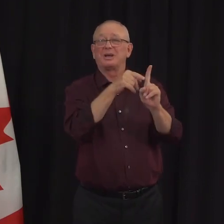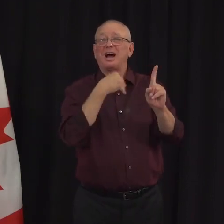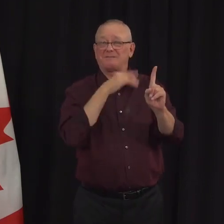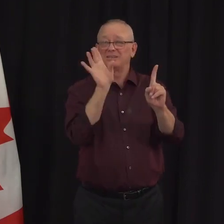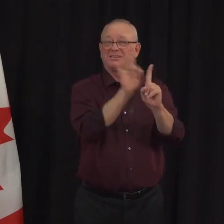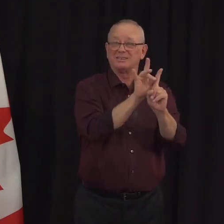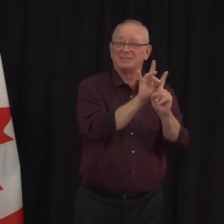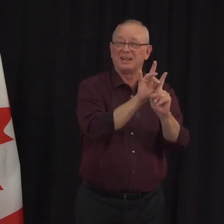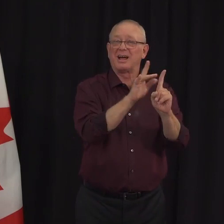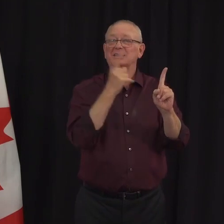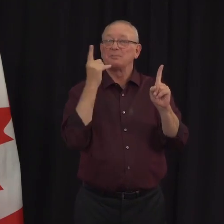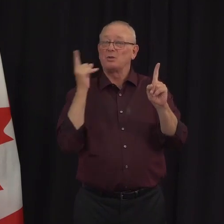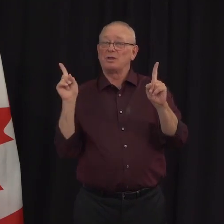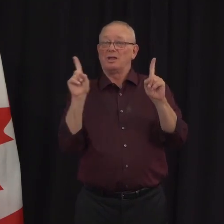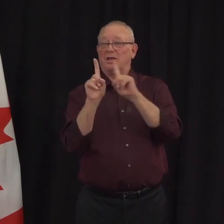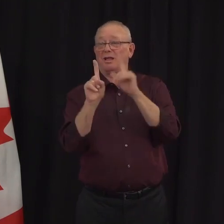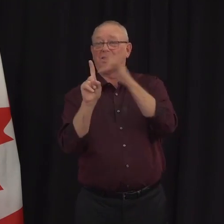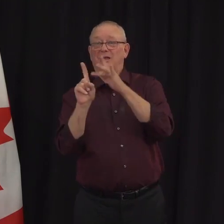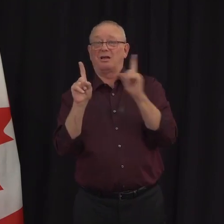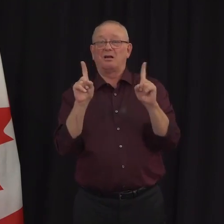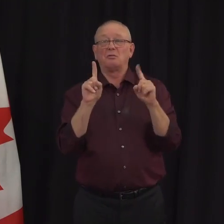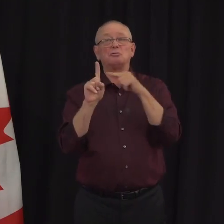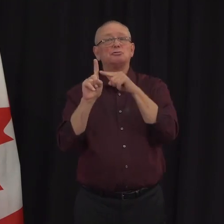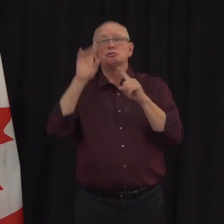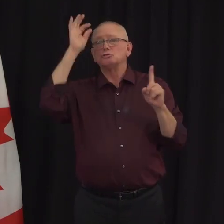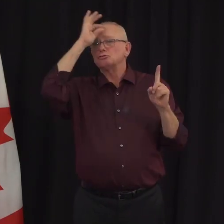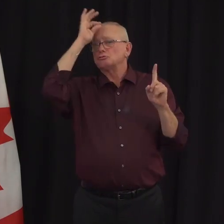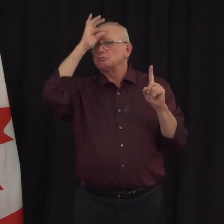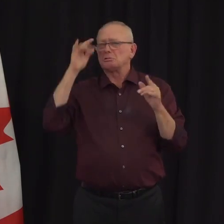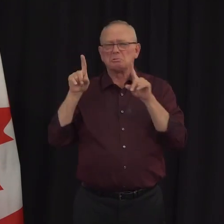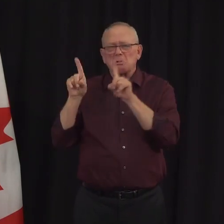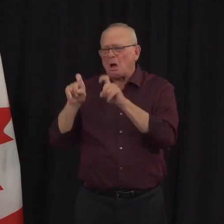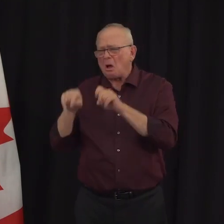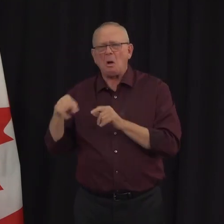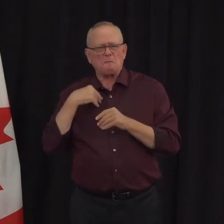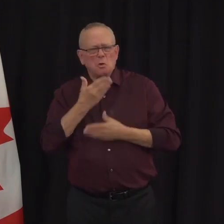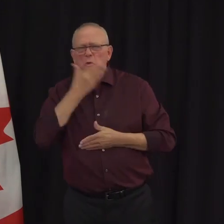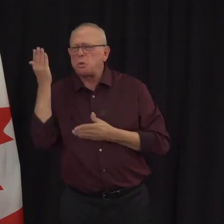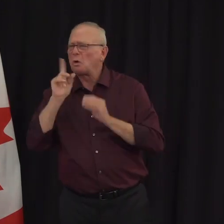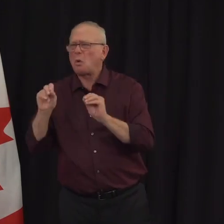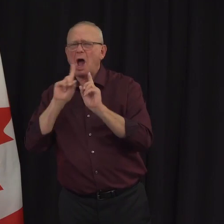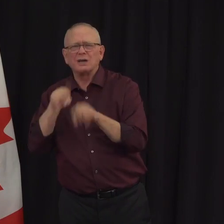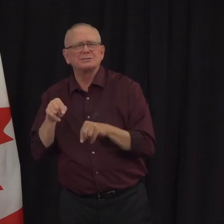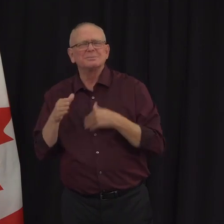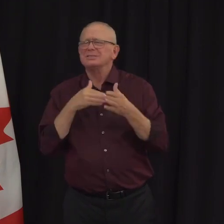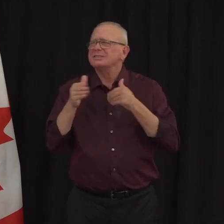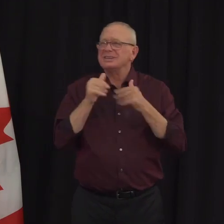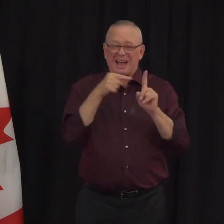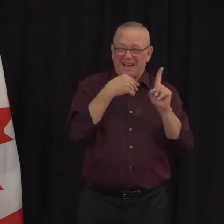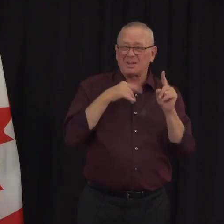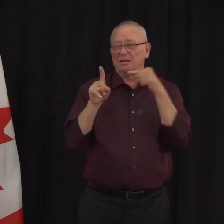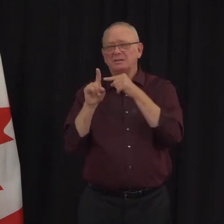home for up to 14 days, even if a test in this time frame is negative. It is entirely possible that they